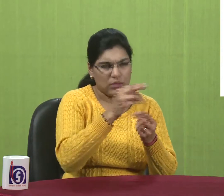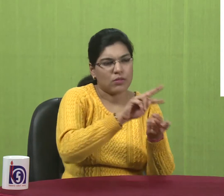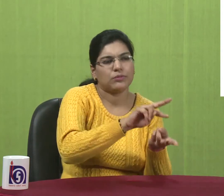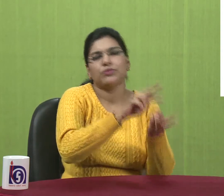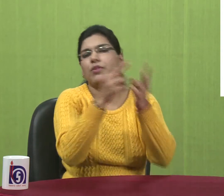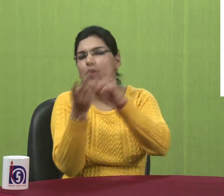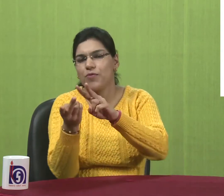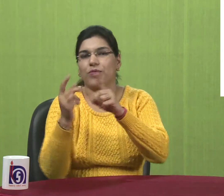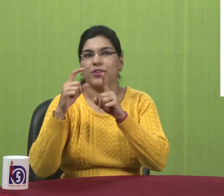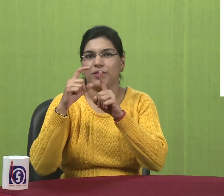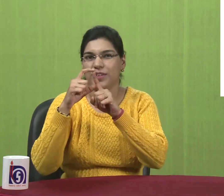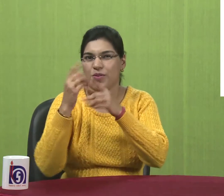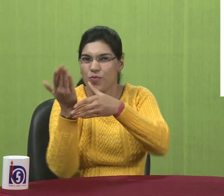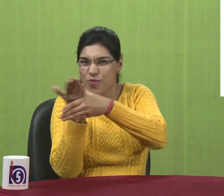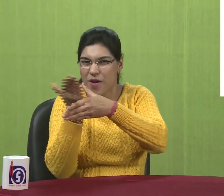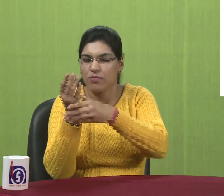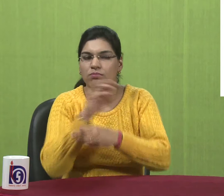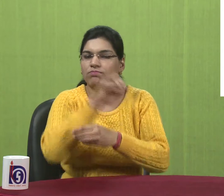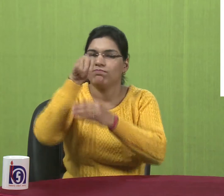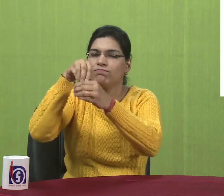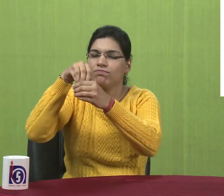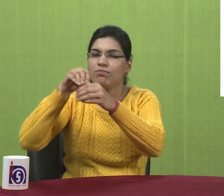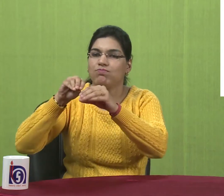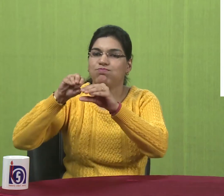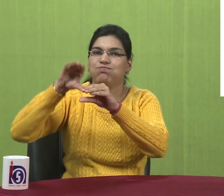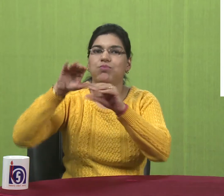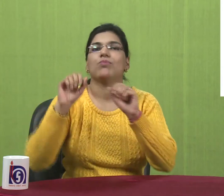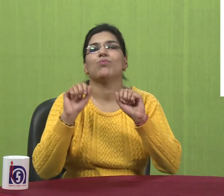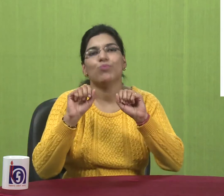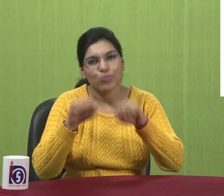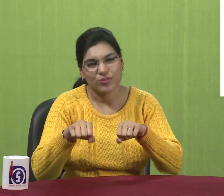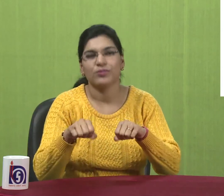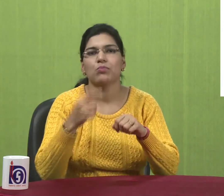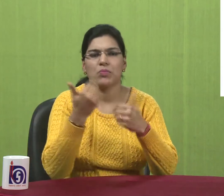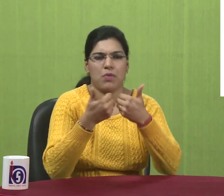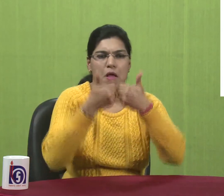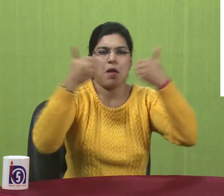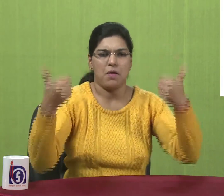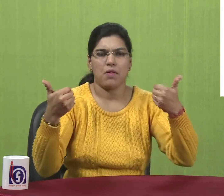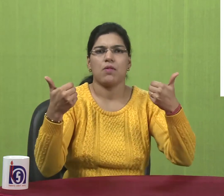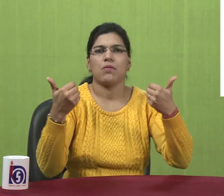drive's color has changed to red. You can remove some files from C and put it in D.